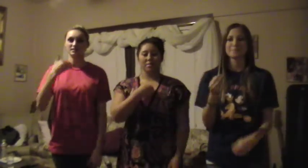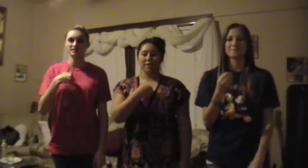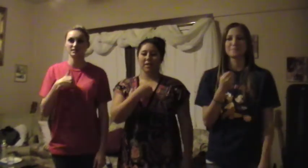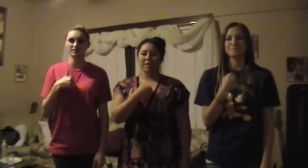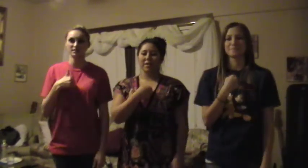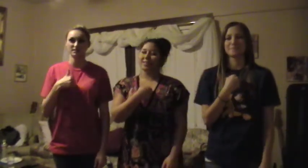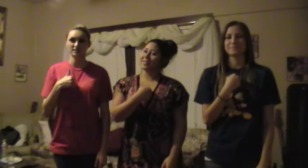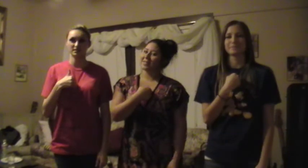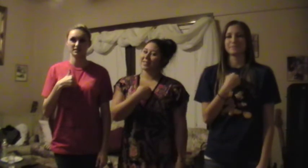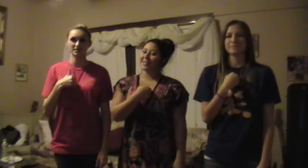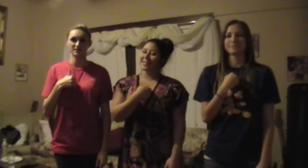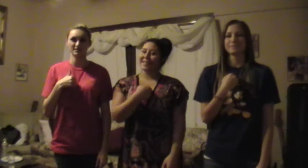me.